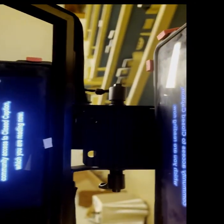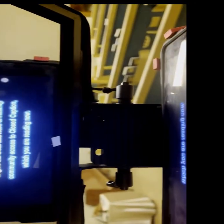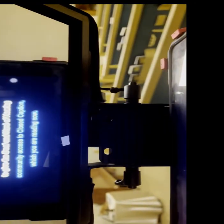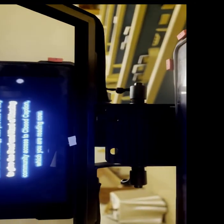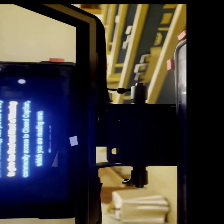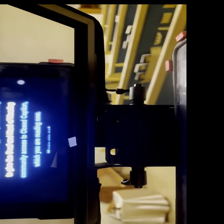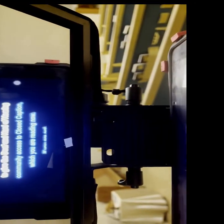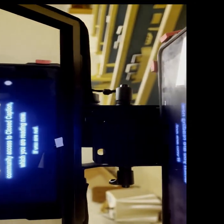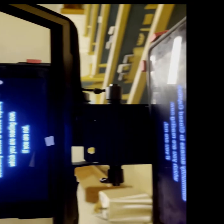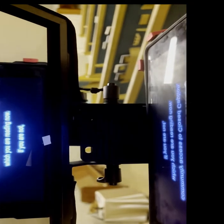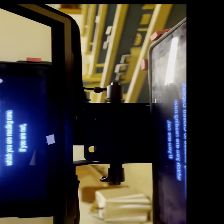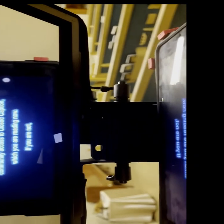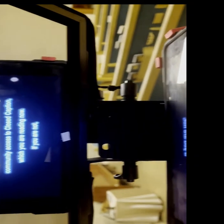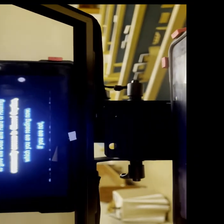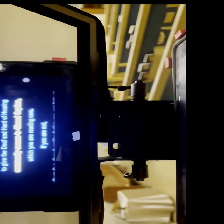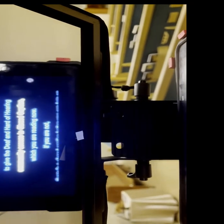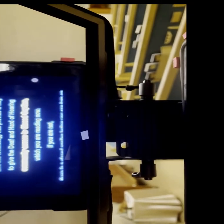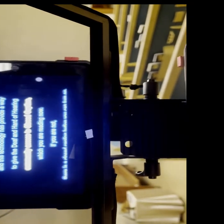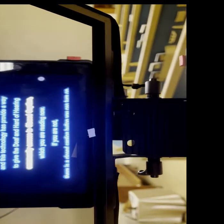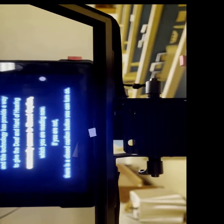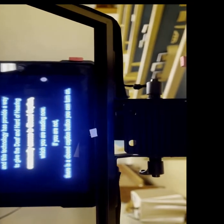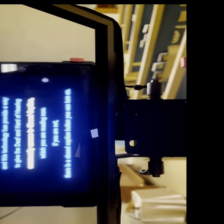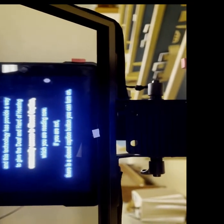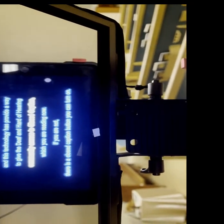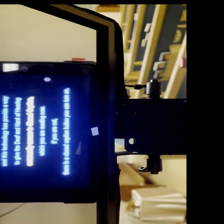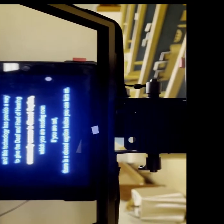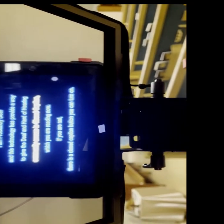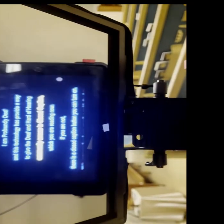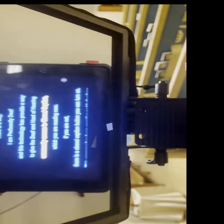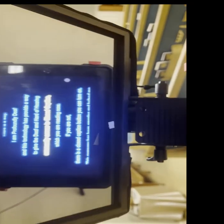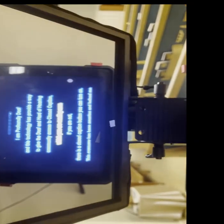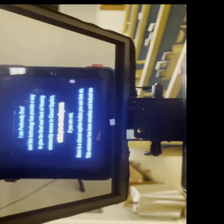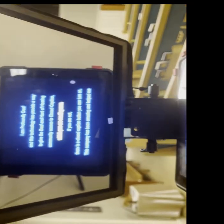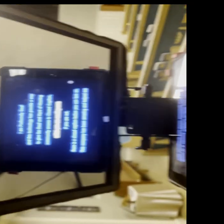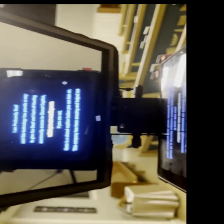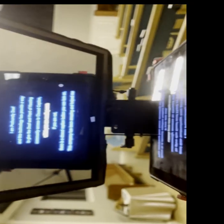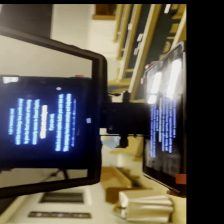way to give the deaf and hard of hearing community access to closed caption, which you are reading now.